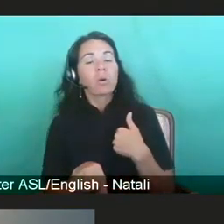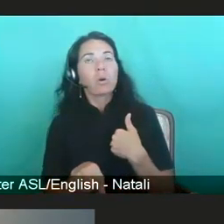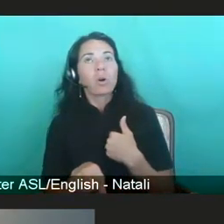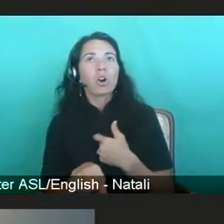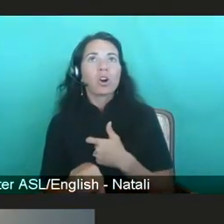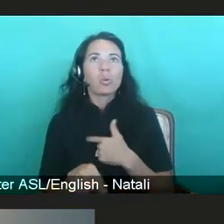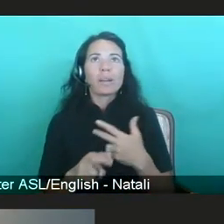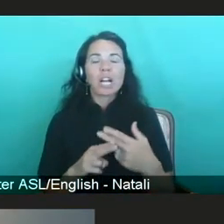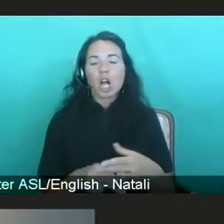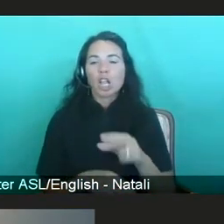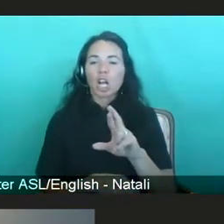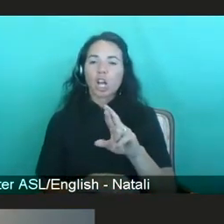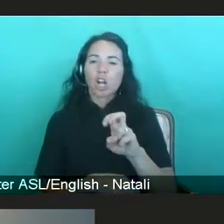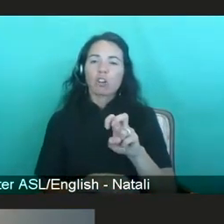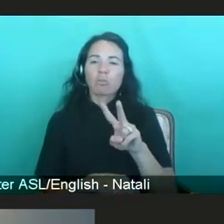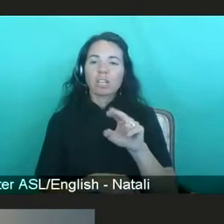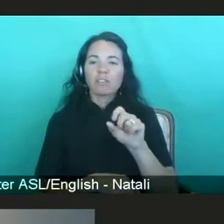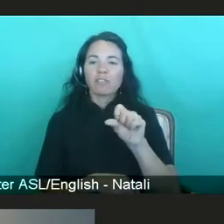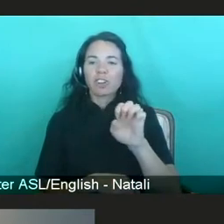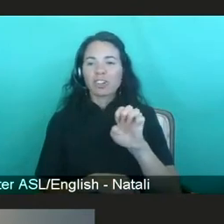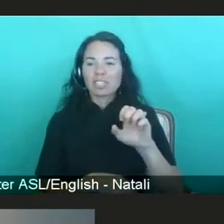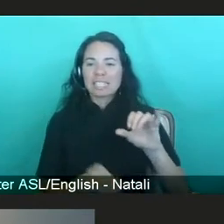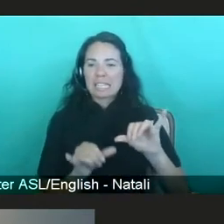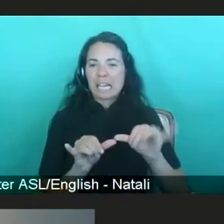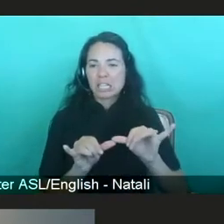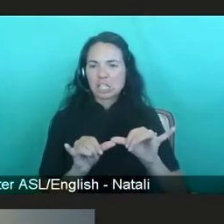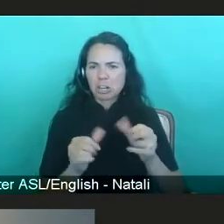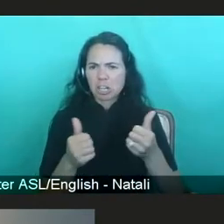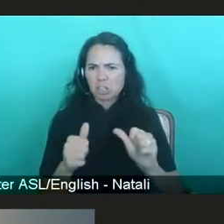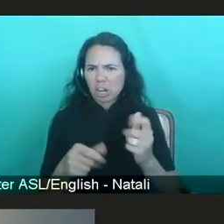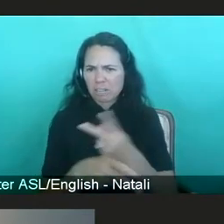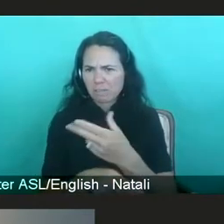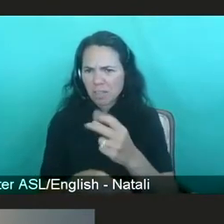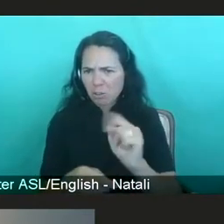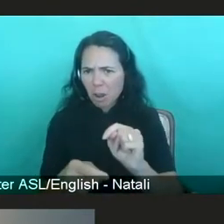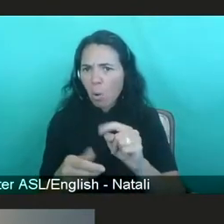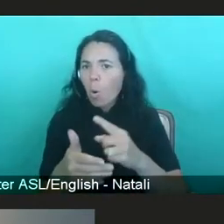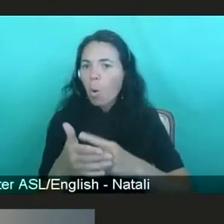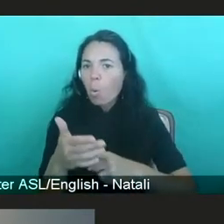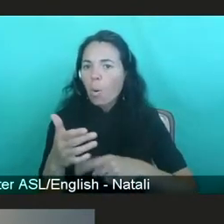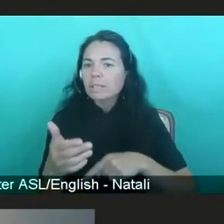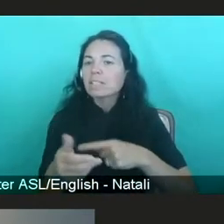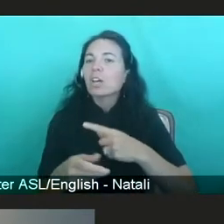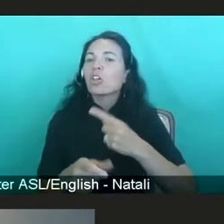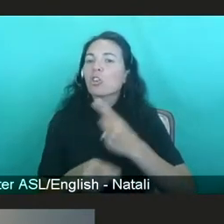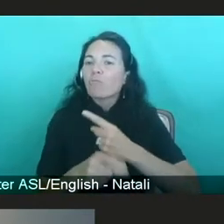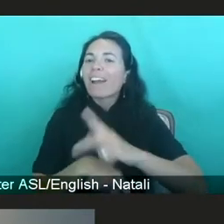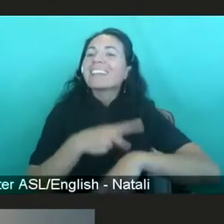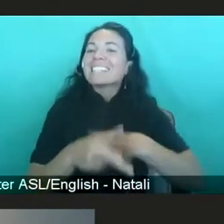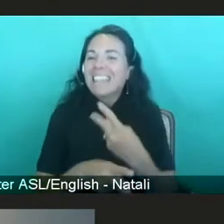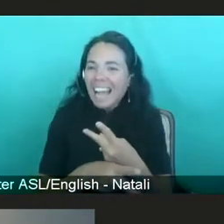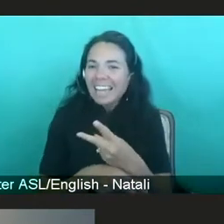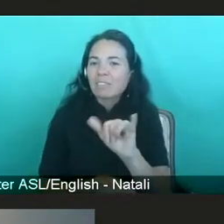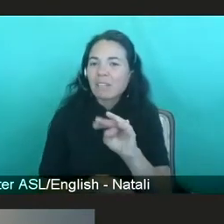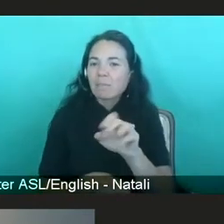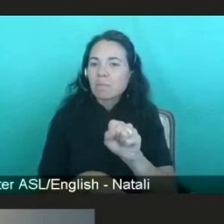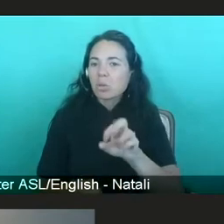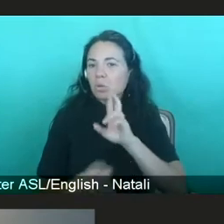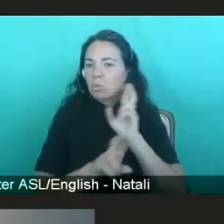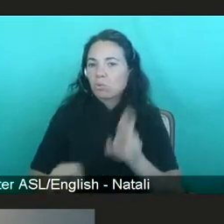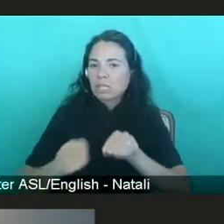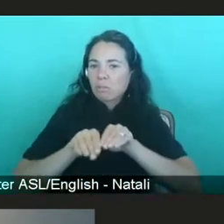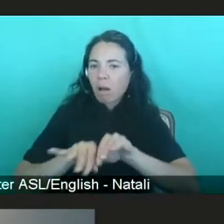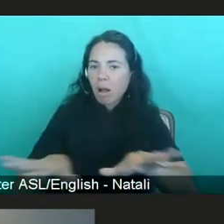reverse engineering, of trying to really figure out what is the right kind of immune response that's needed. By doing some